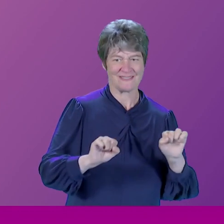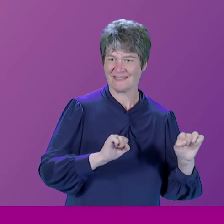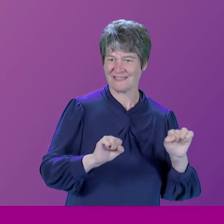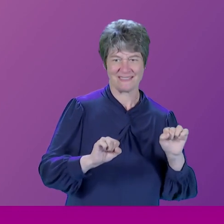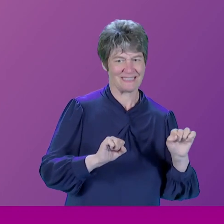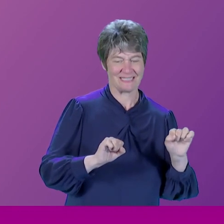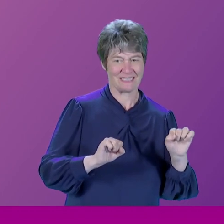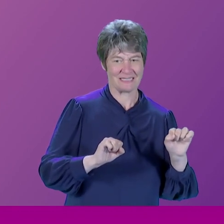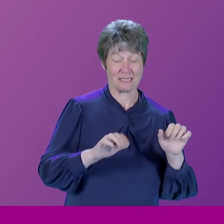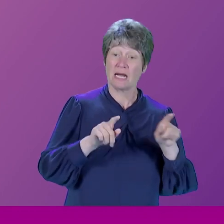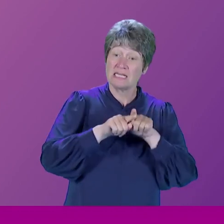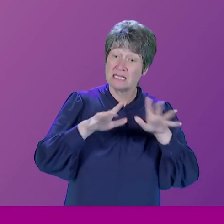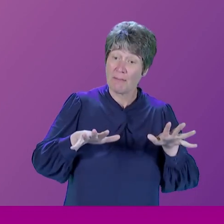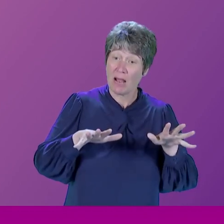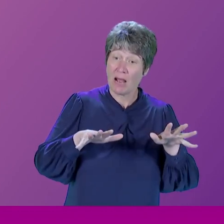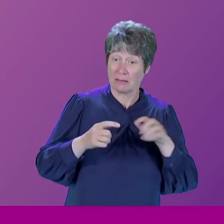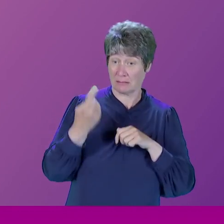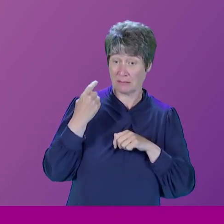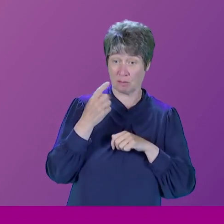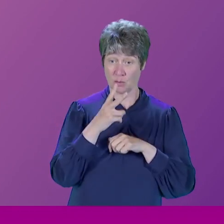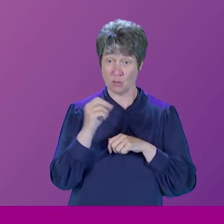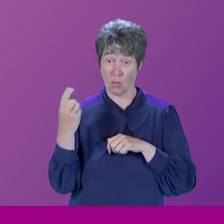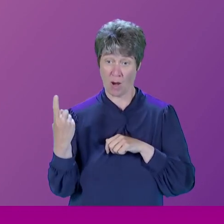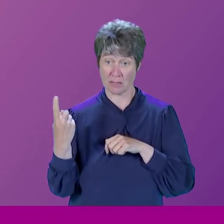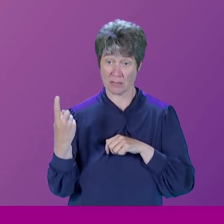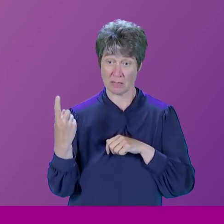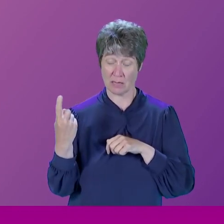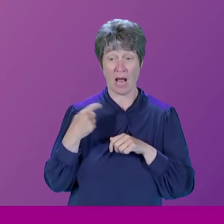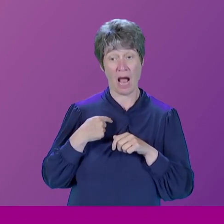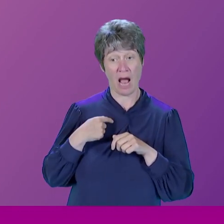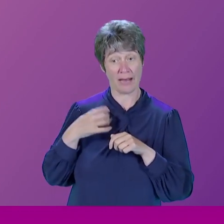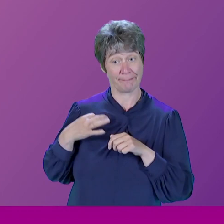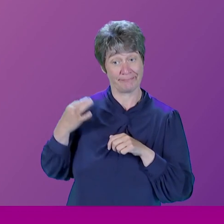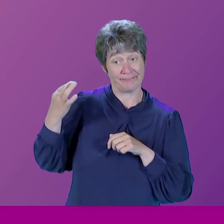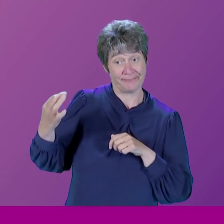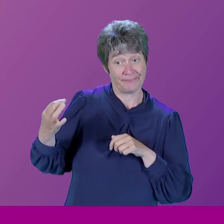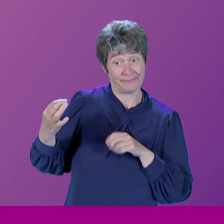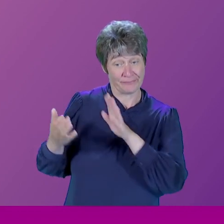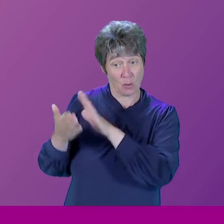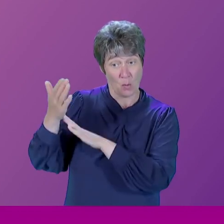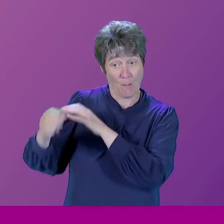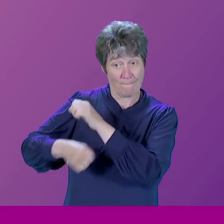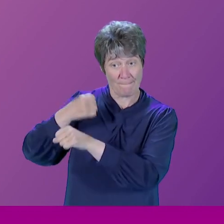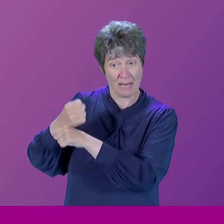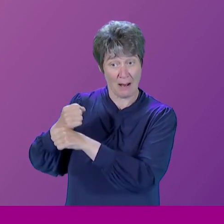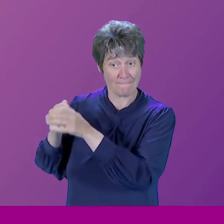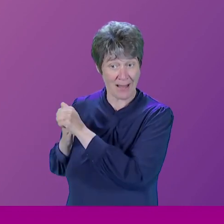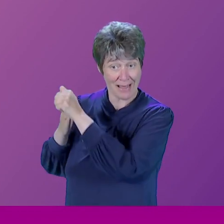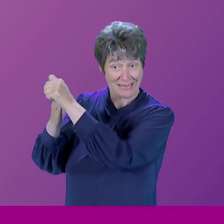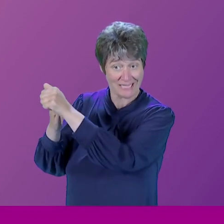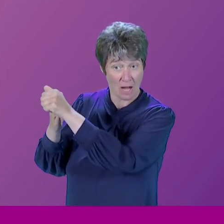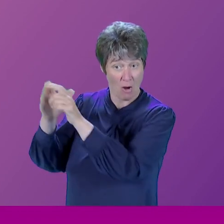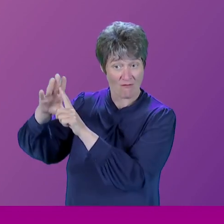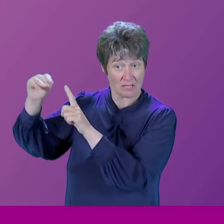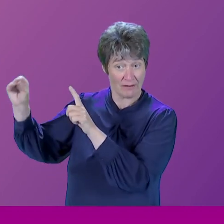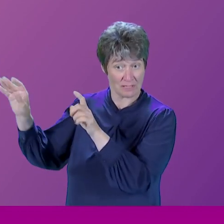2001. I was persuaded to run for the leadership. I returned in a by-election, as you've heard before. I was persuaded to run for the leadership.